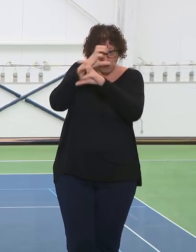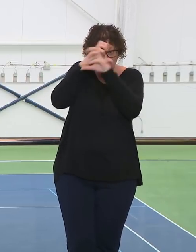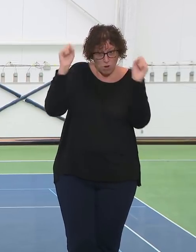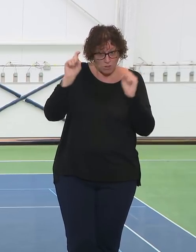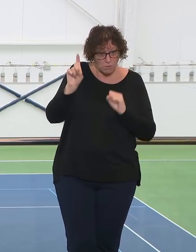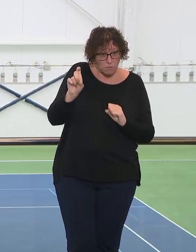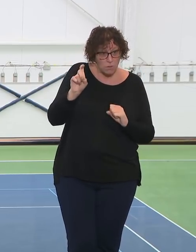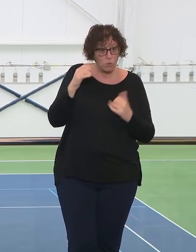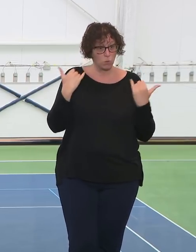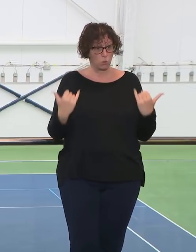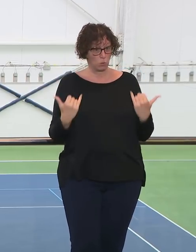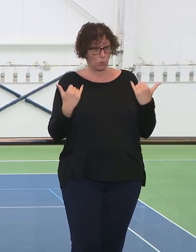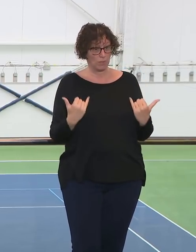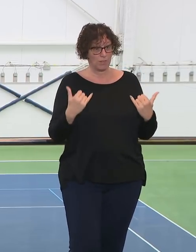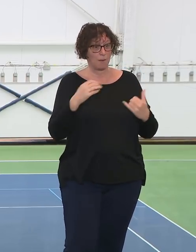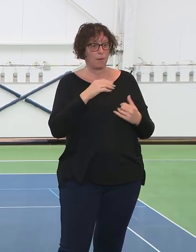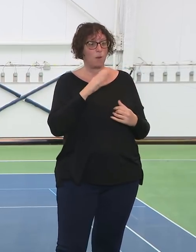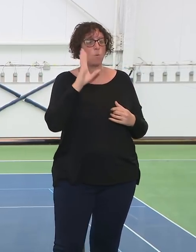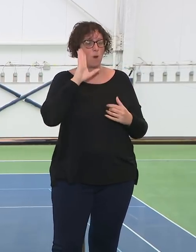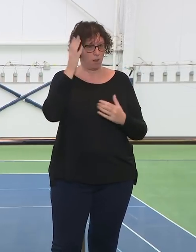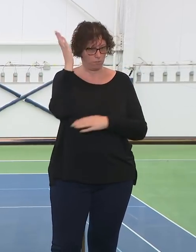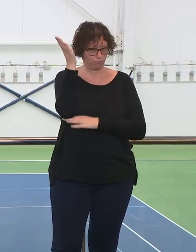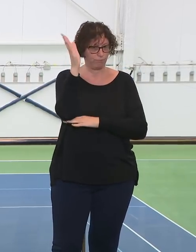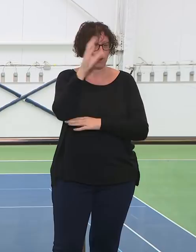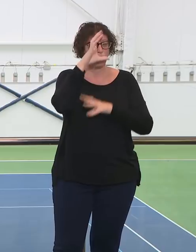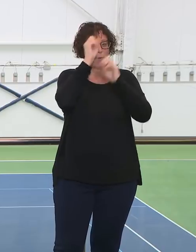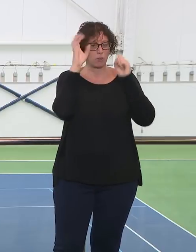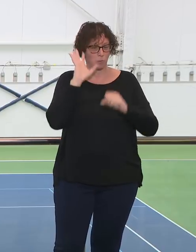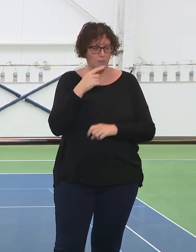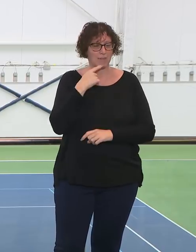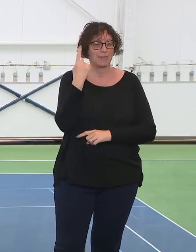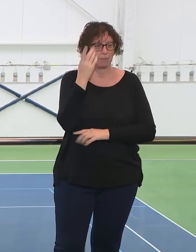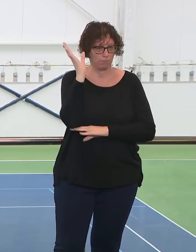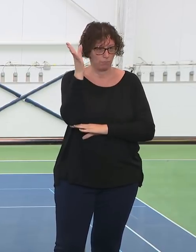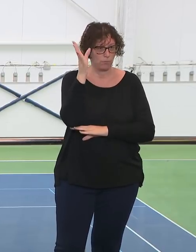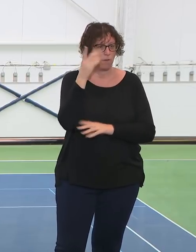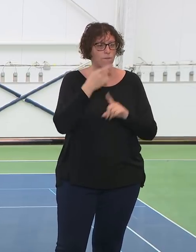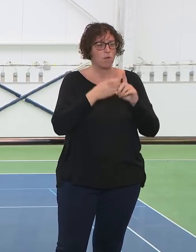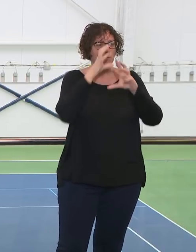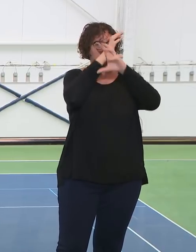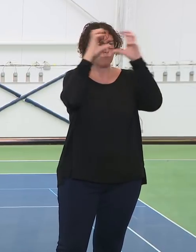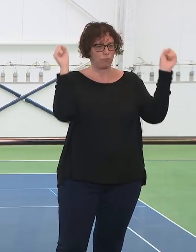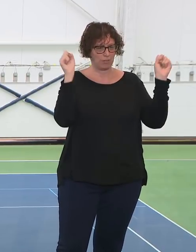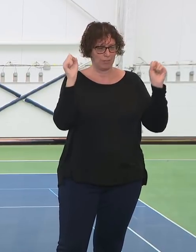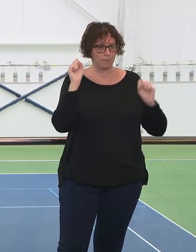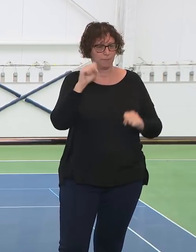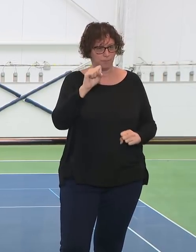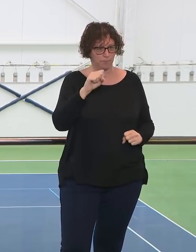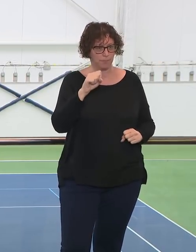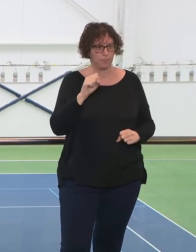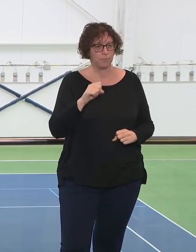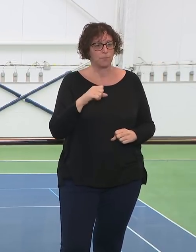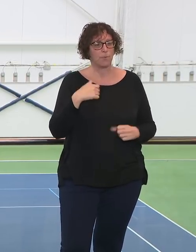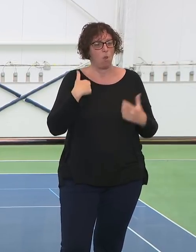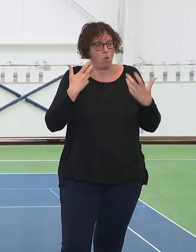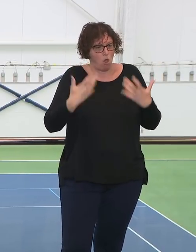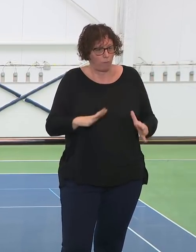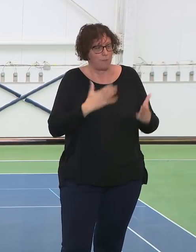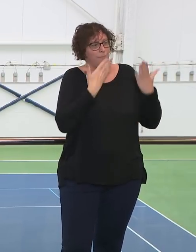I've said, I've expressed my appreciation for the USNS comfort, for FEMA being here in force,